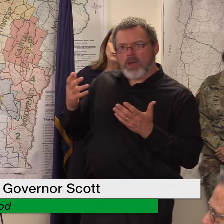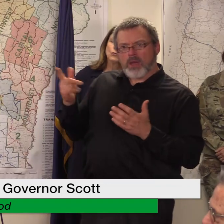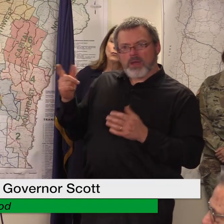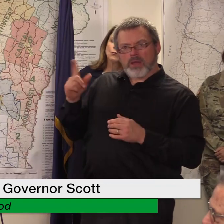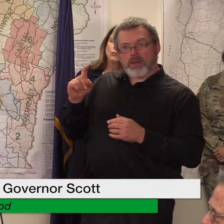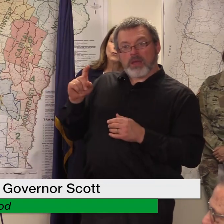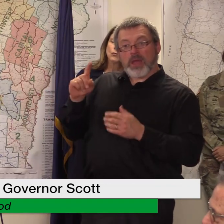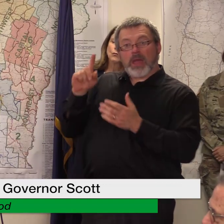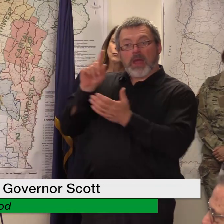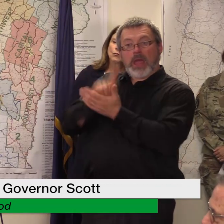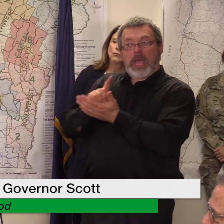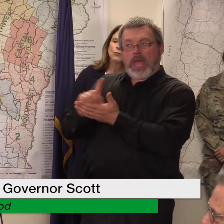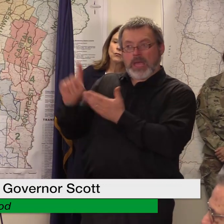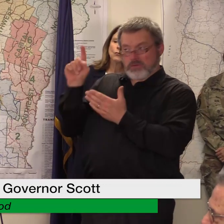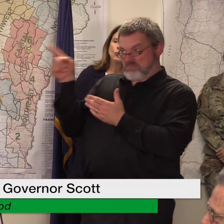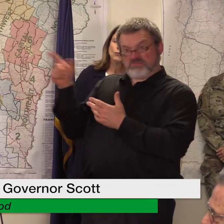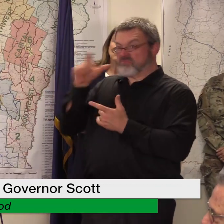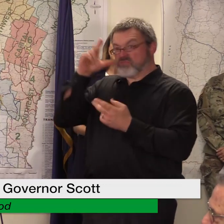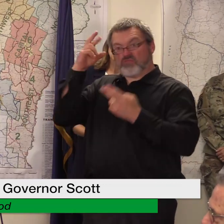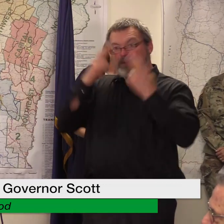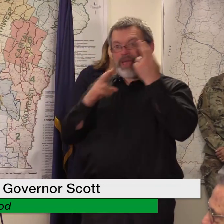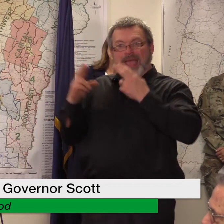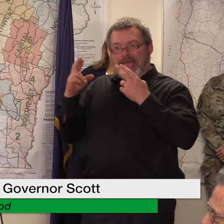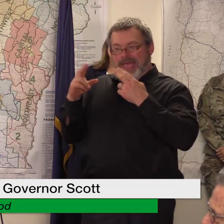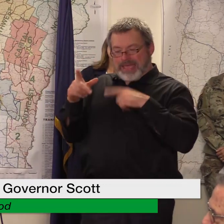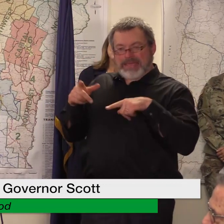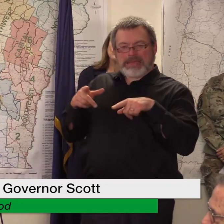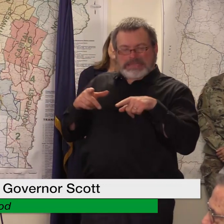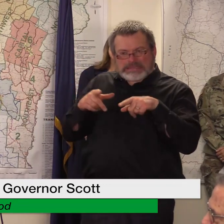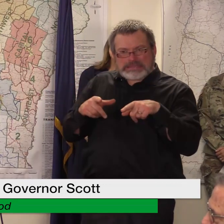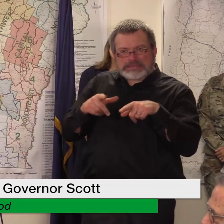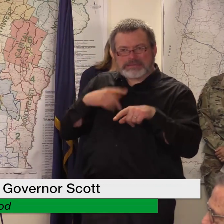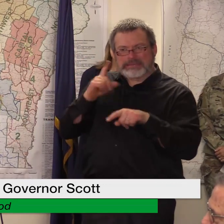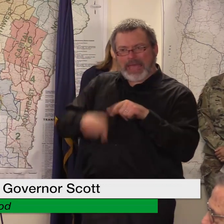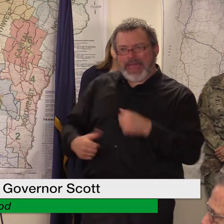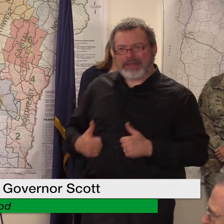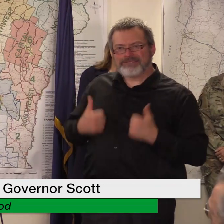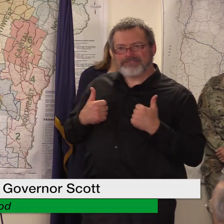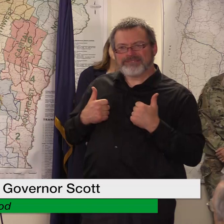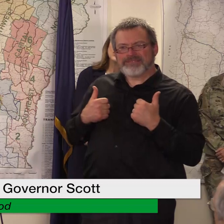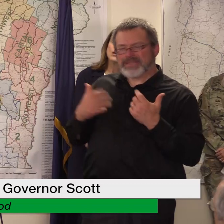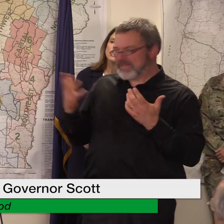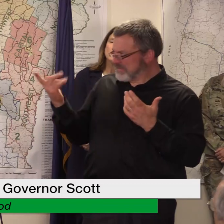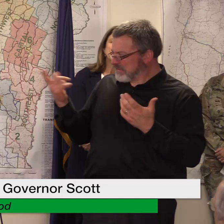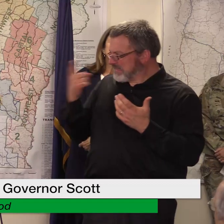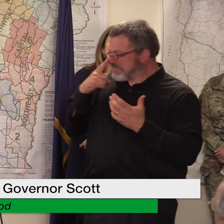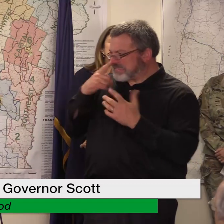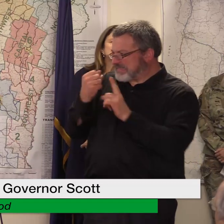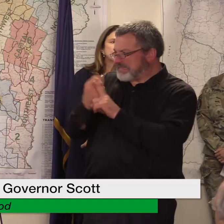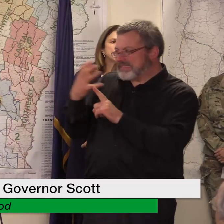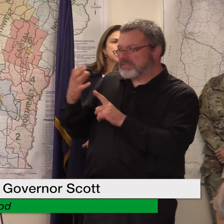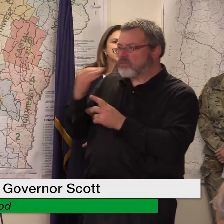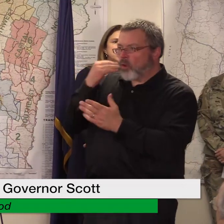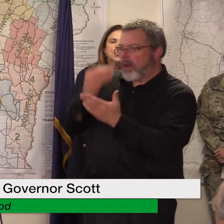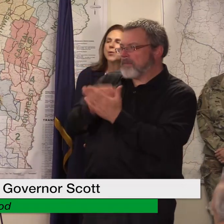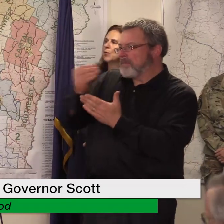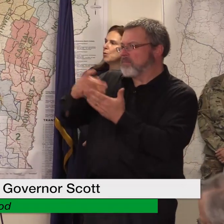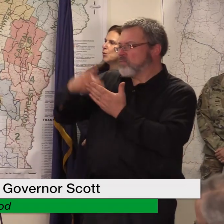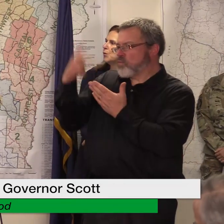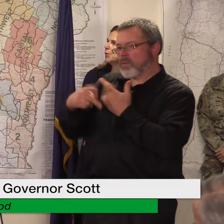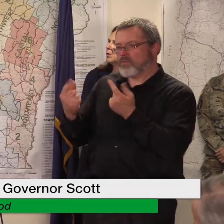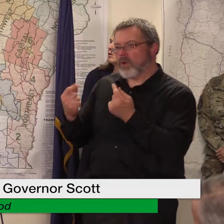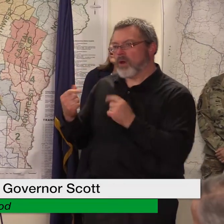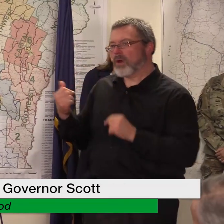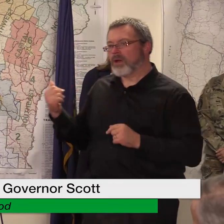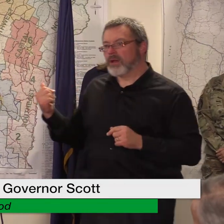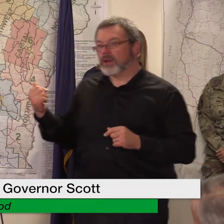week ago that some homes aren't going to be livable um can you tell me anything more about that yeah i i here's what i know about the home buyout